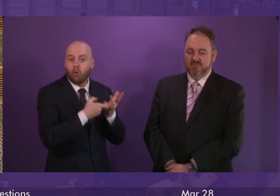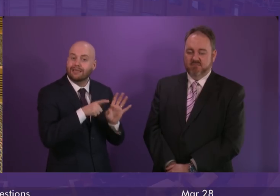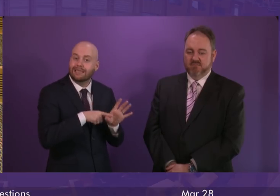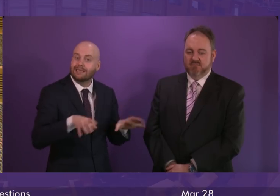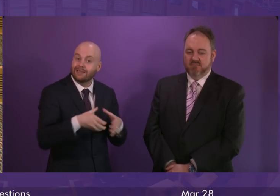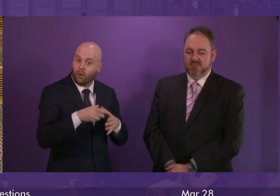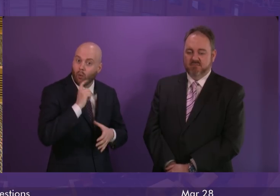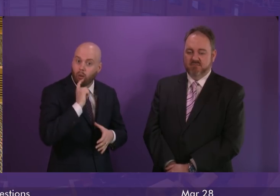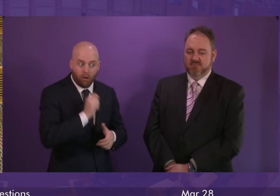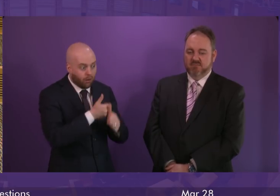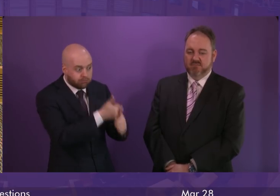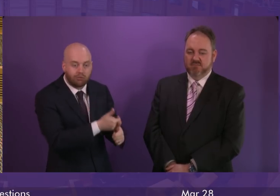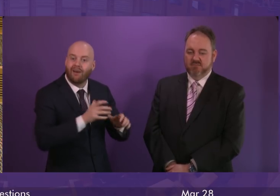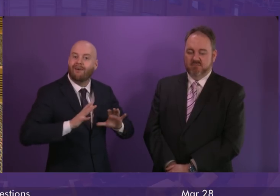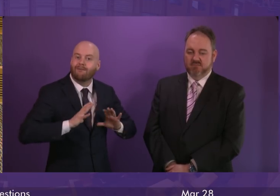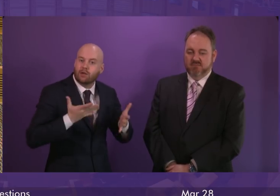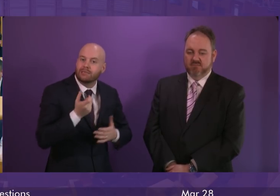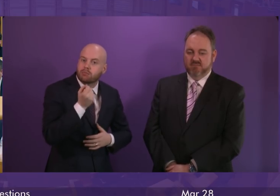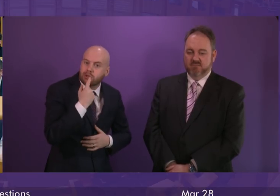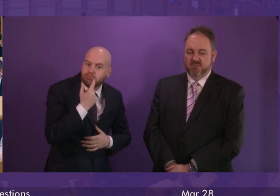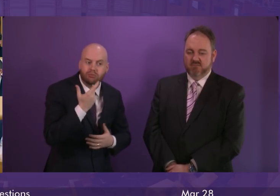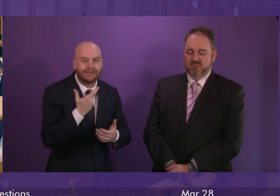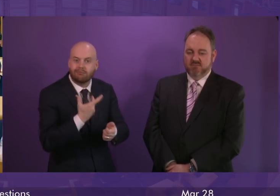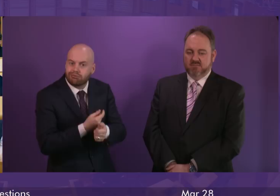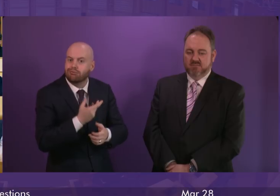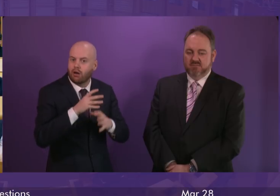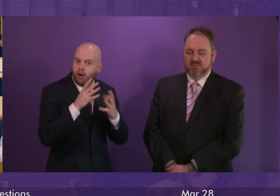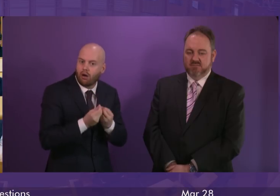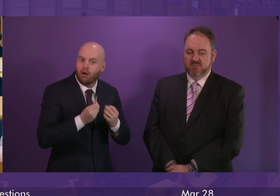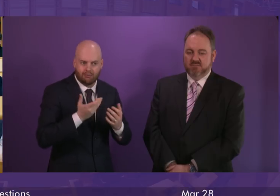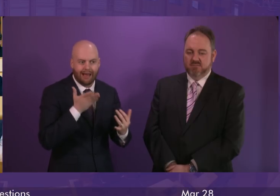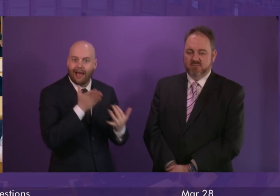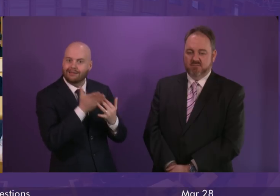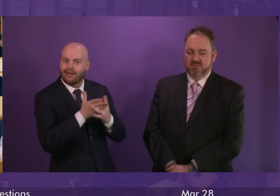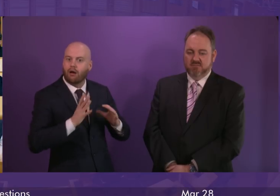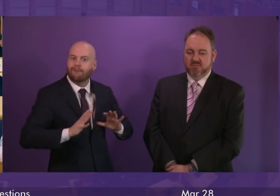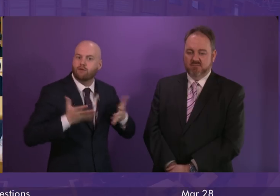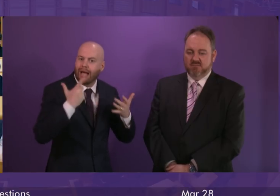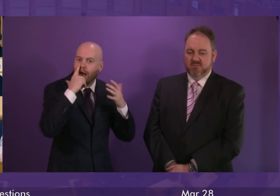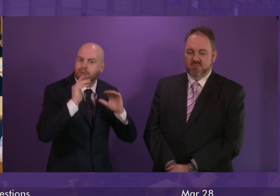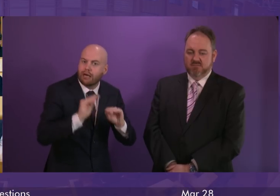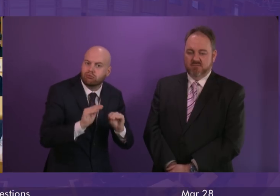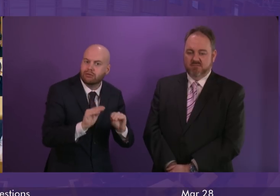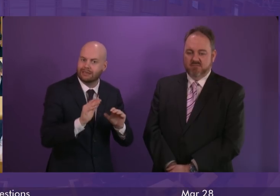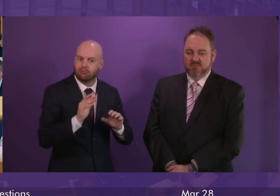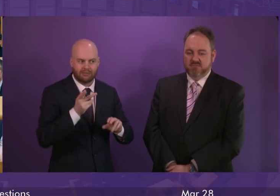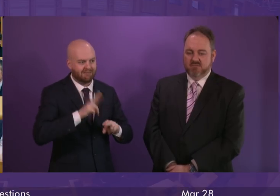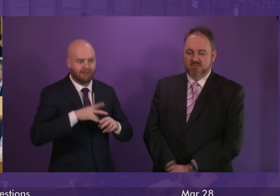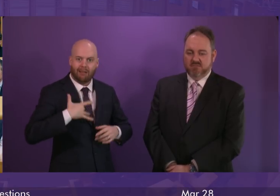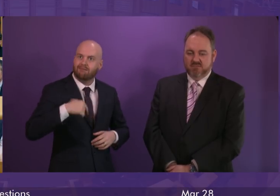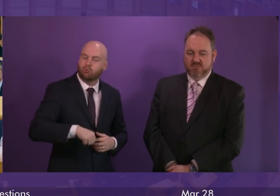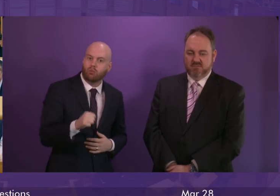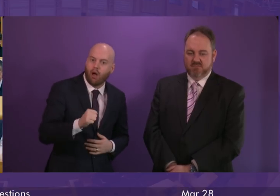for the free prescriptions that their counterparts in Scotland get, or their access to free education if they're ordinarily resident in Scotland,